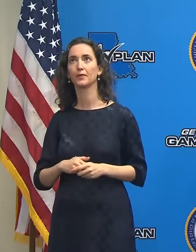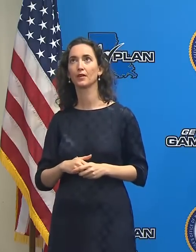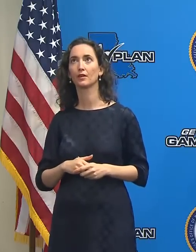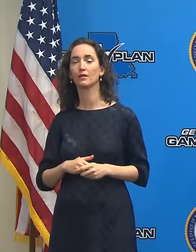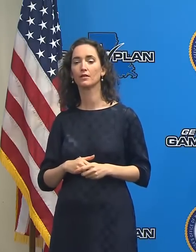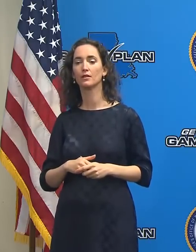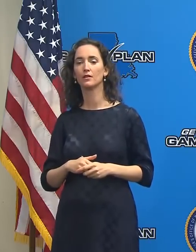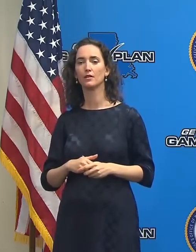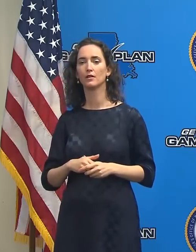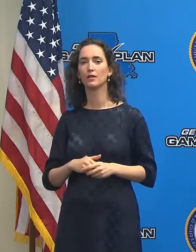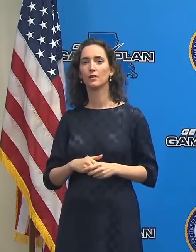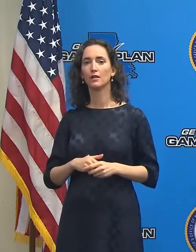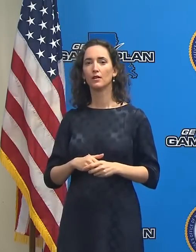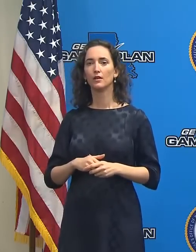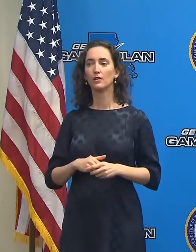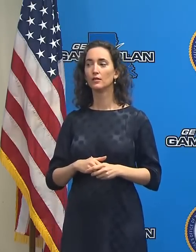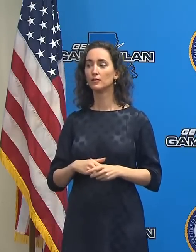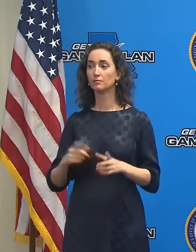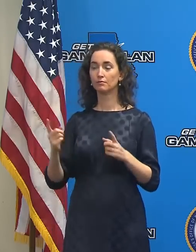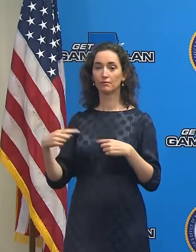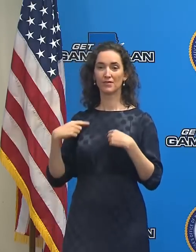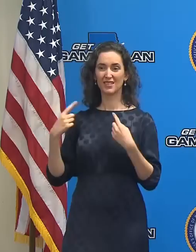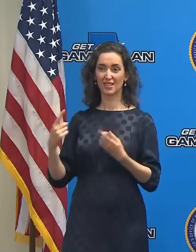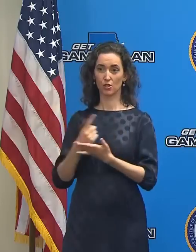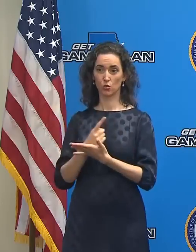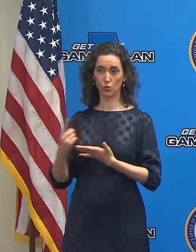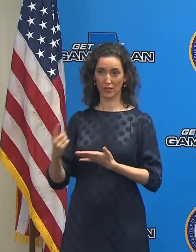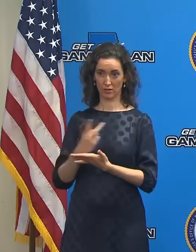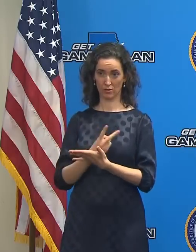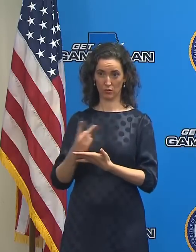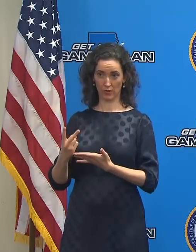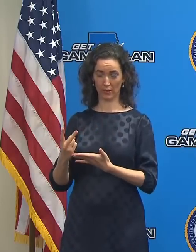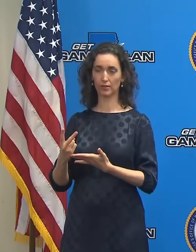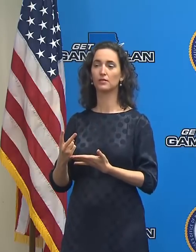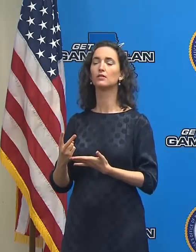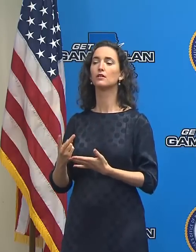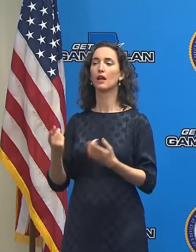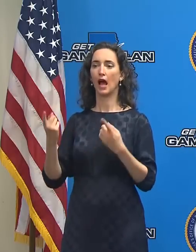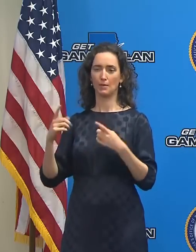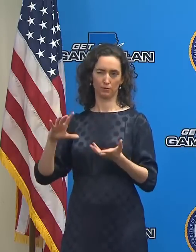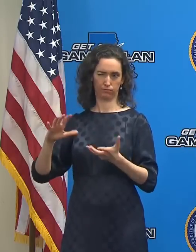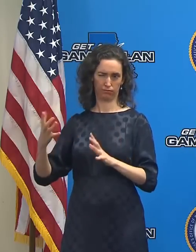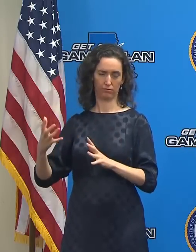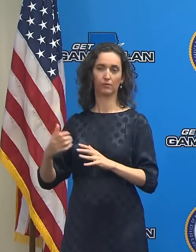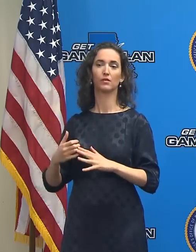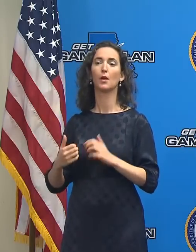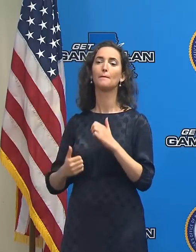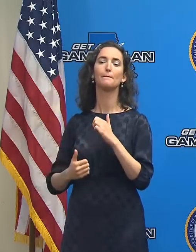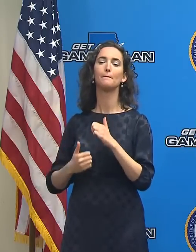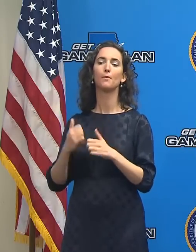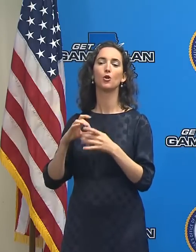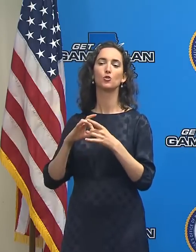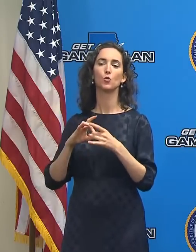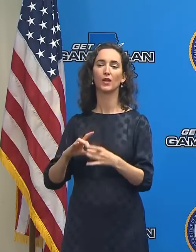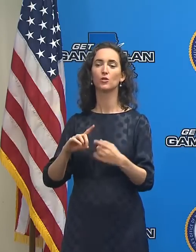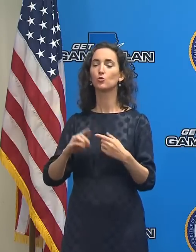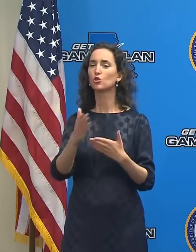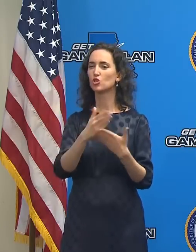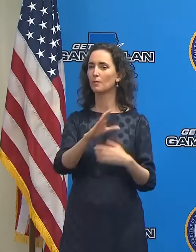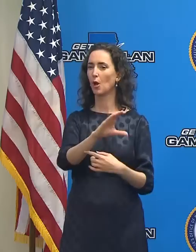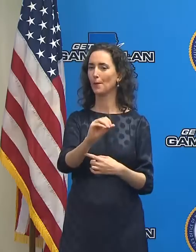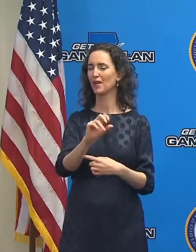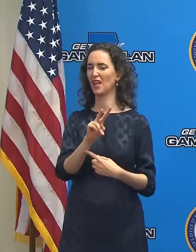we've actually had over the last couple of weeks some disruptions and they were primarily related to certain vendors,